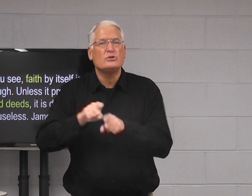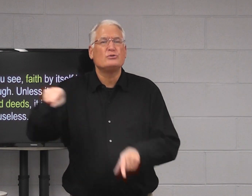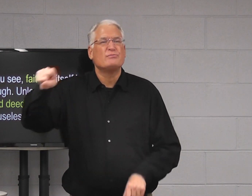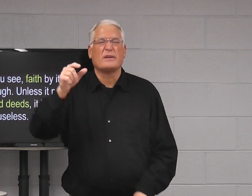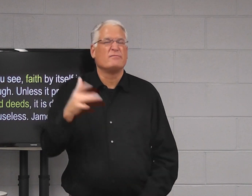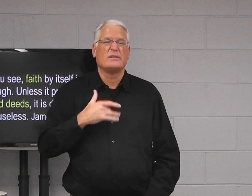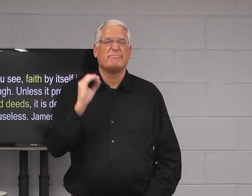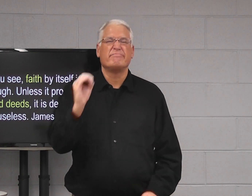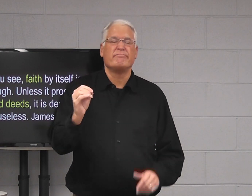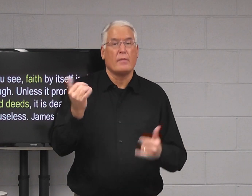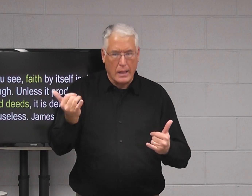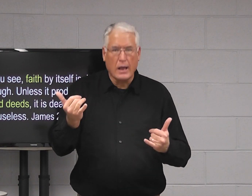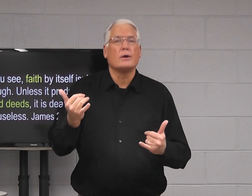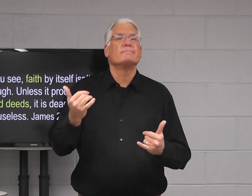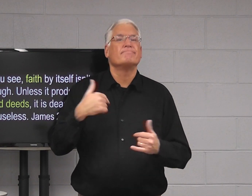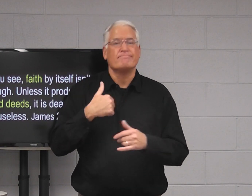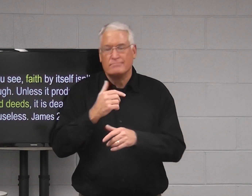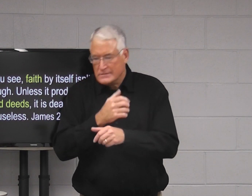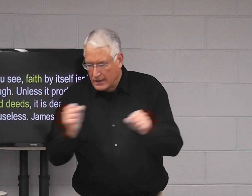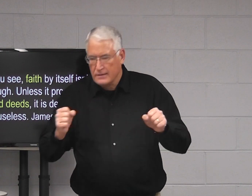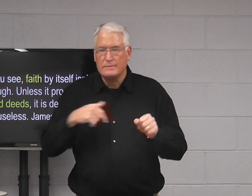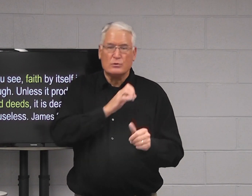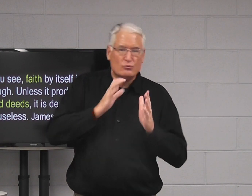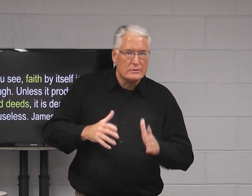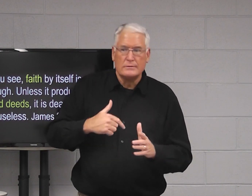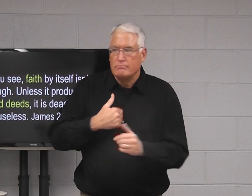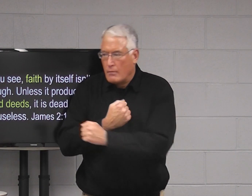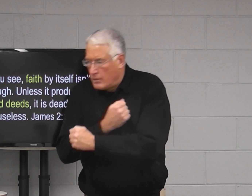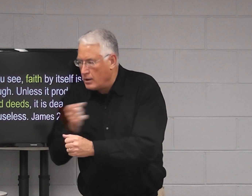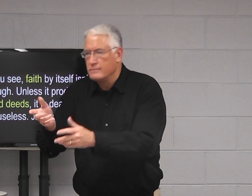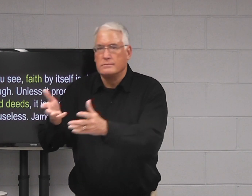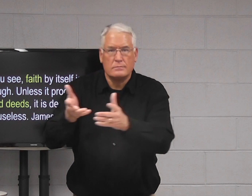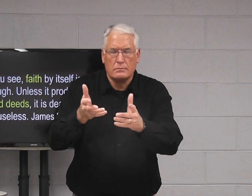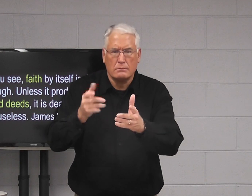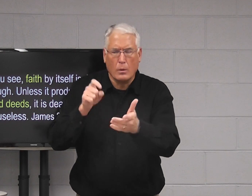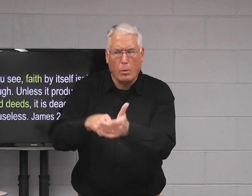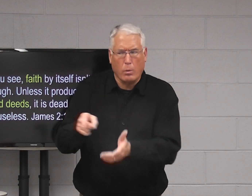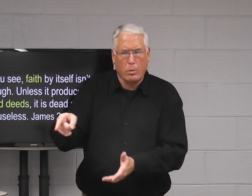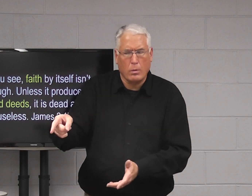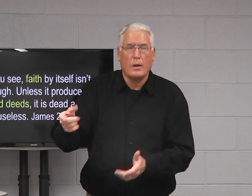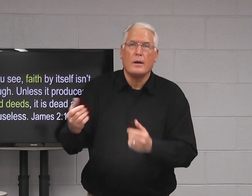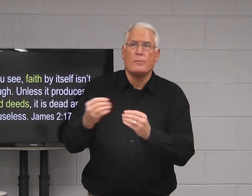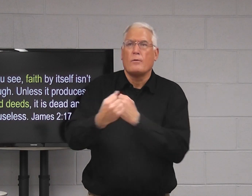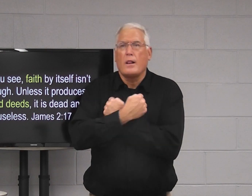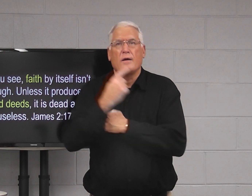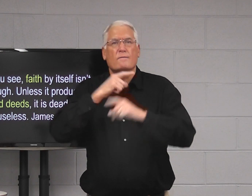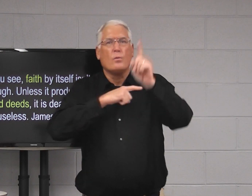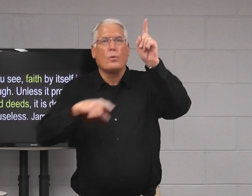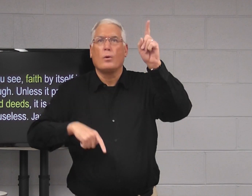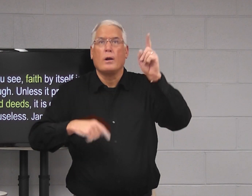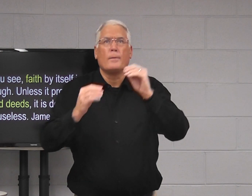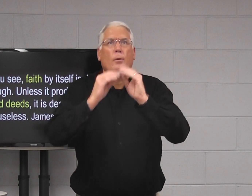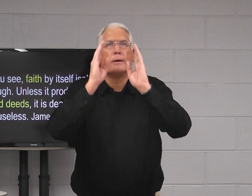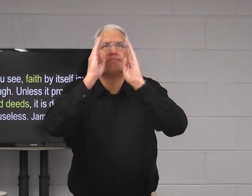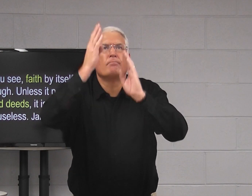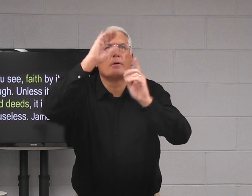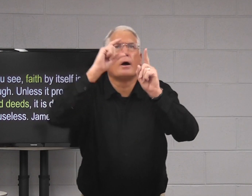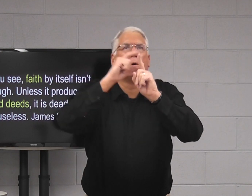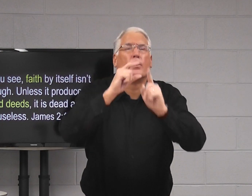before it. Before it was nothing. now I've saved. Love my brothers. Love the